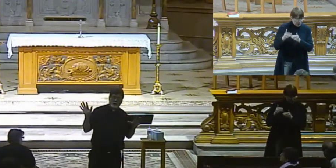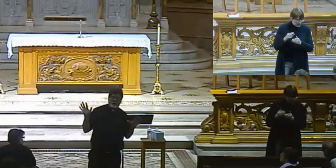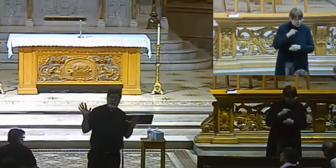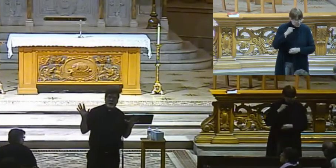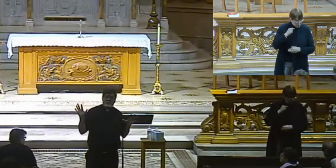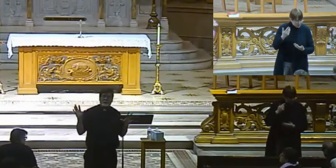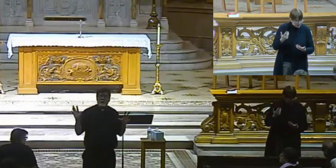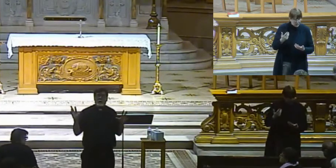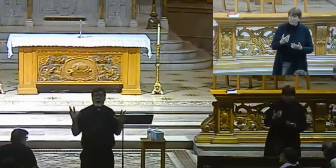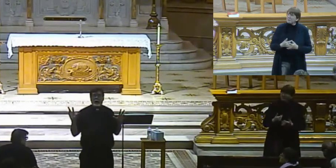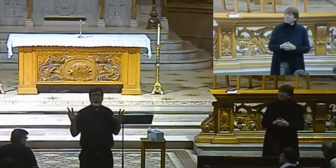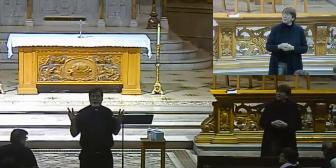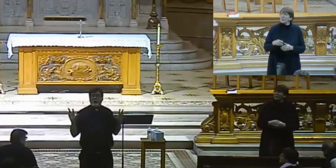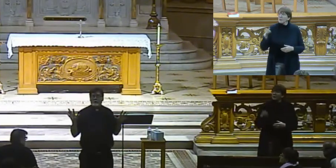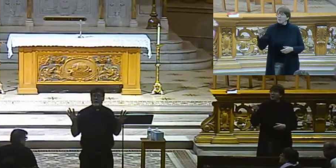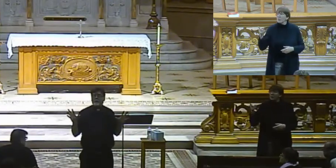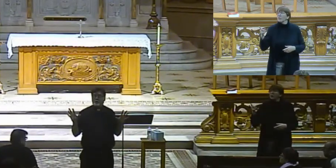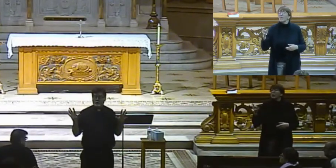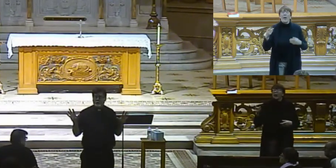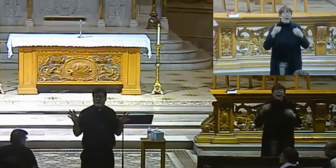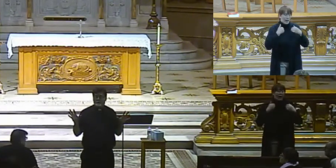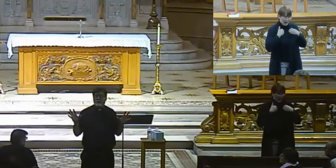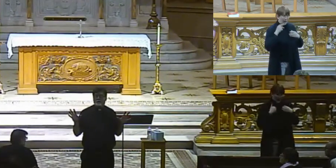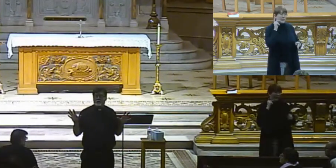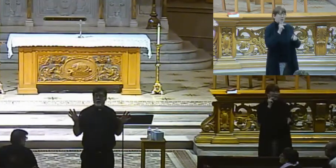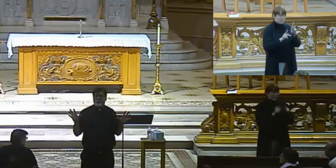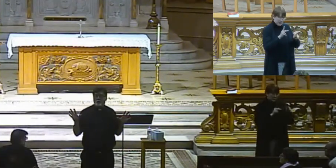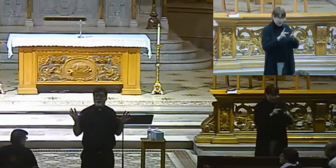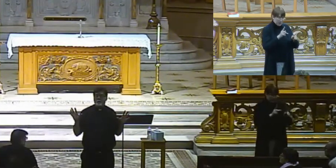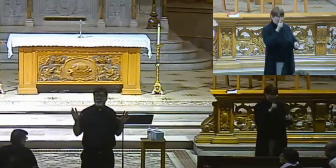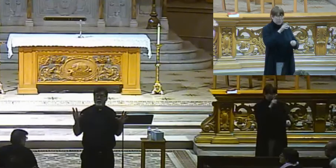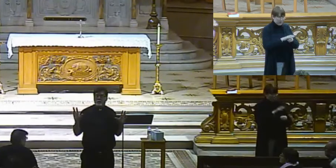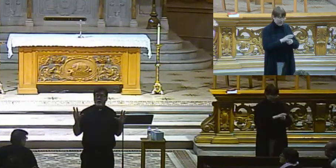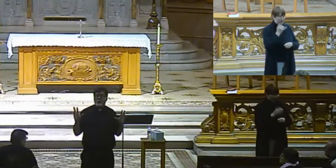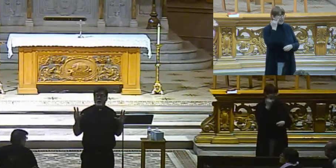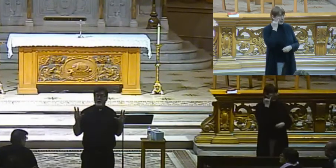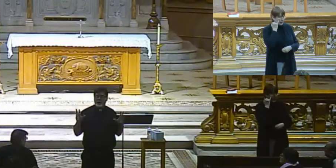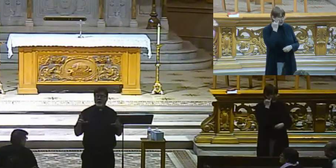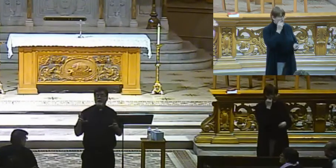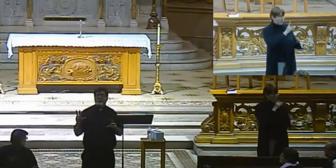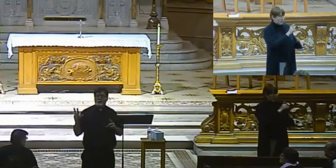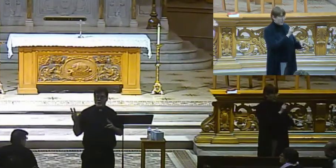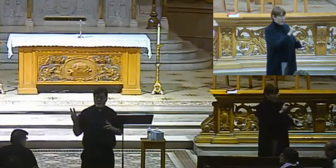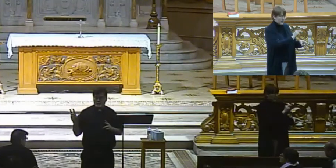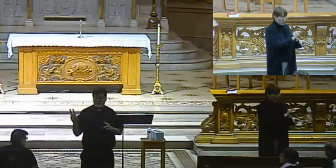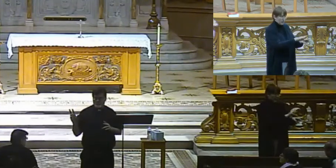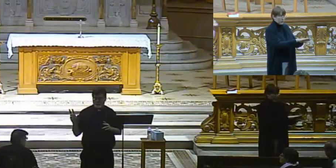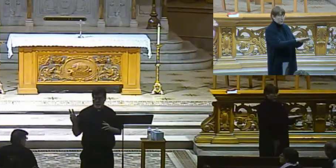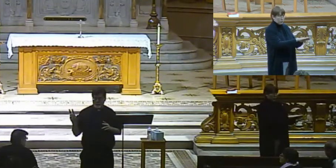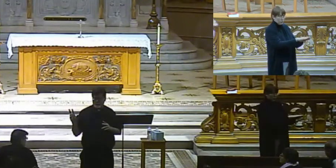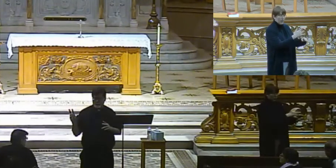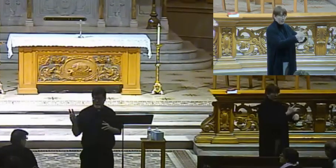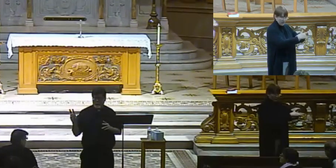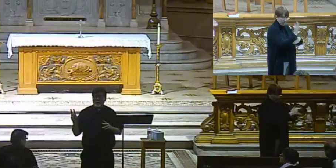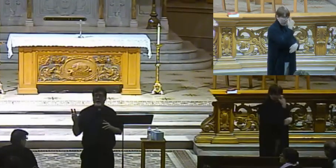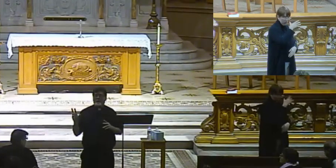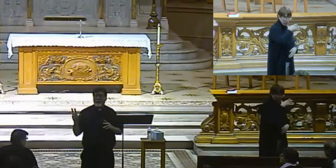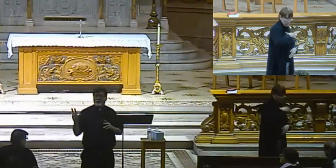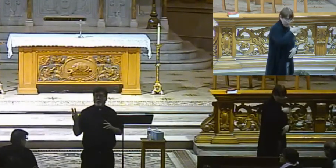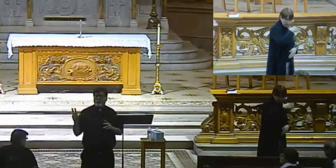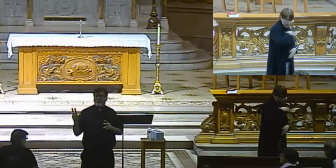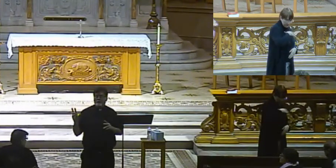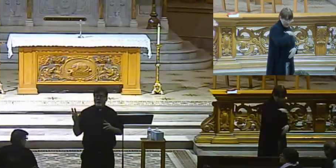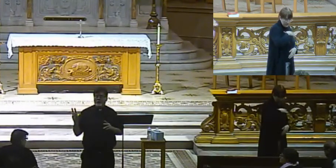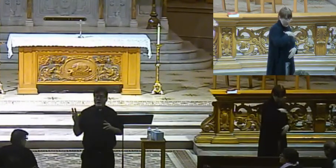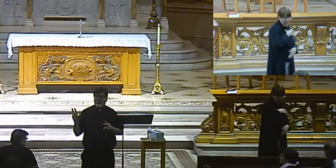why, there are people who believe that if we open the diaconate to women, all right, that